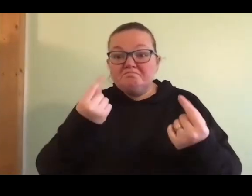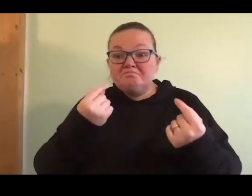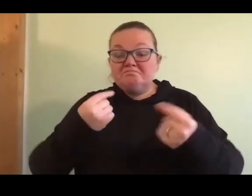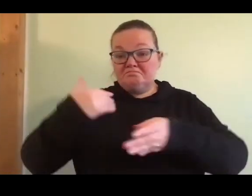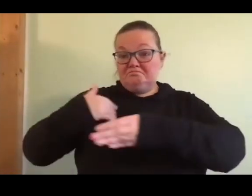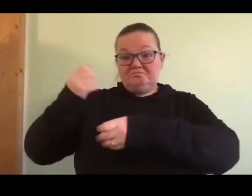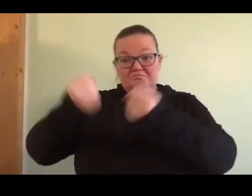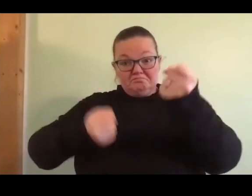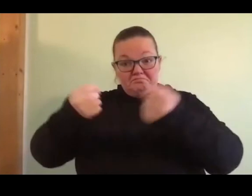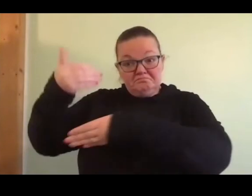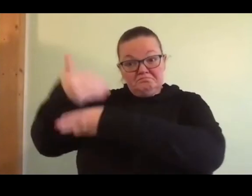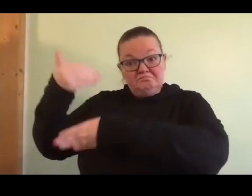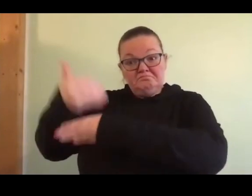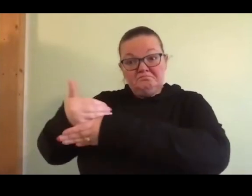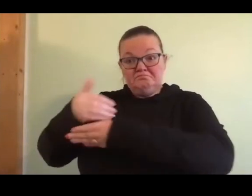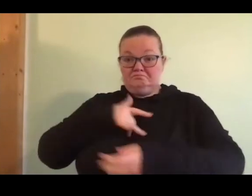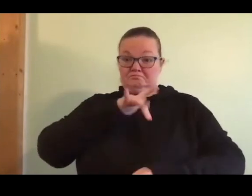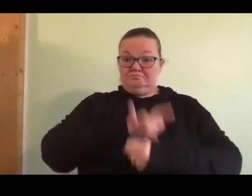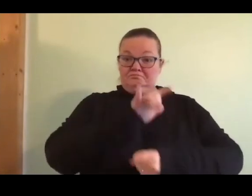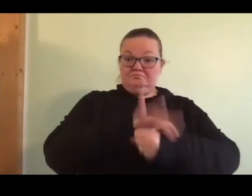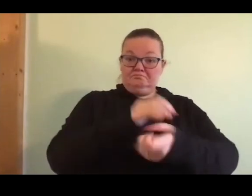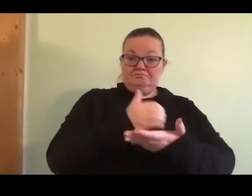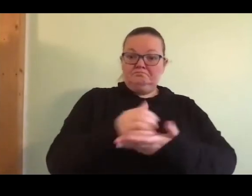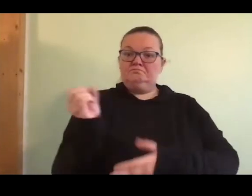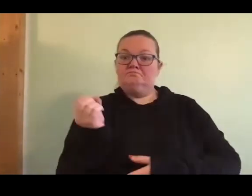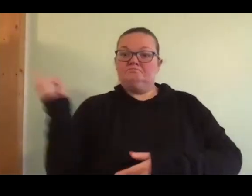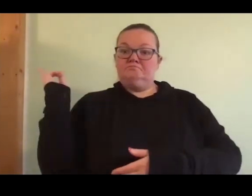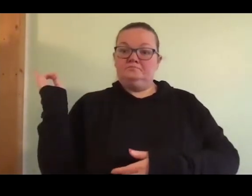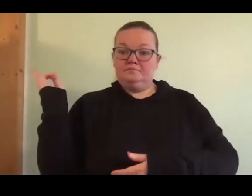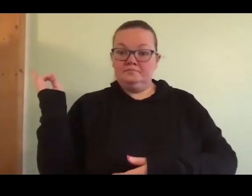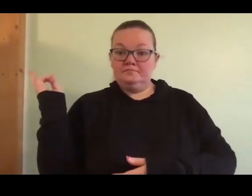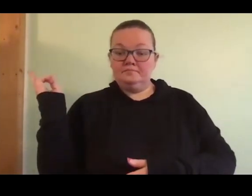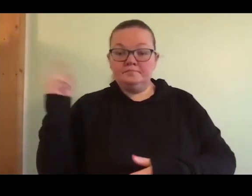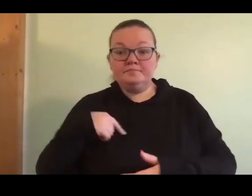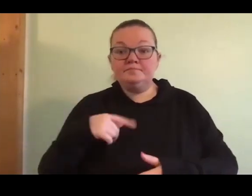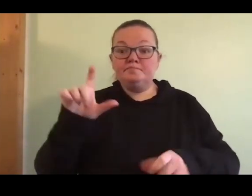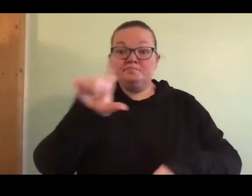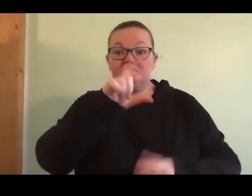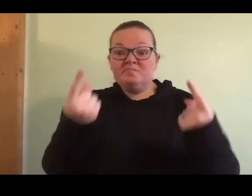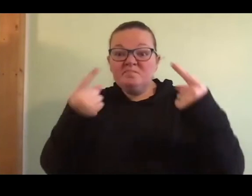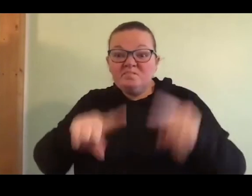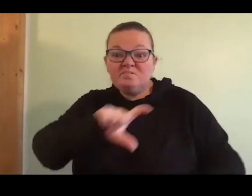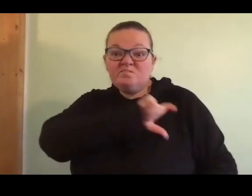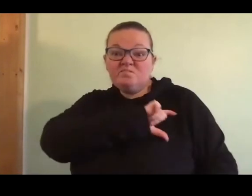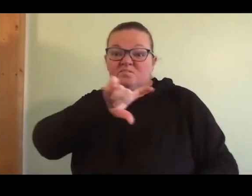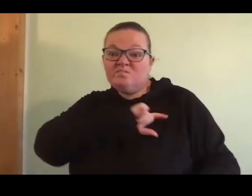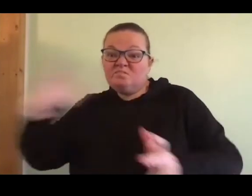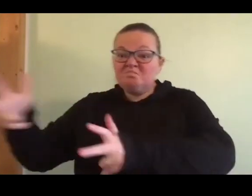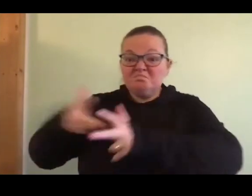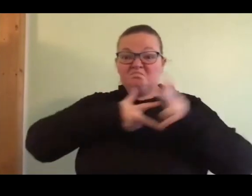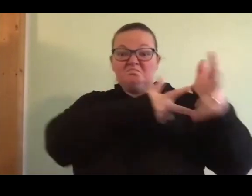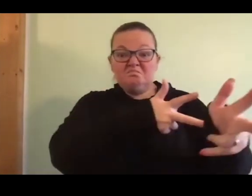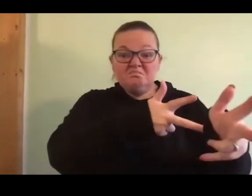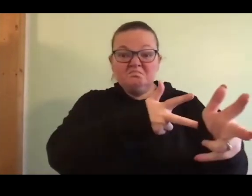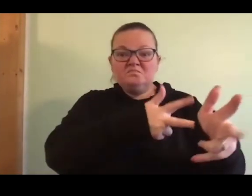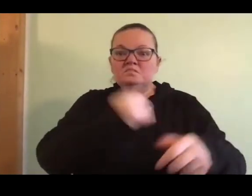soda can out of the window. The patrolman who pulled us over said, What If Everybody